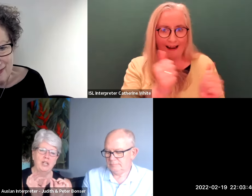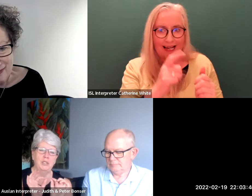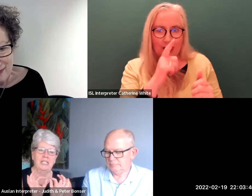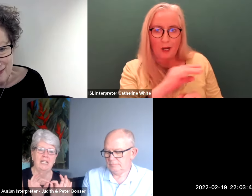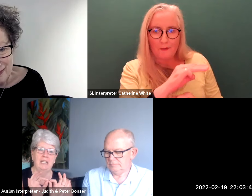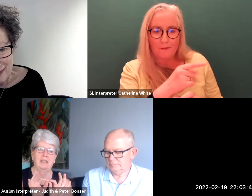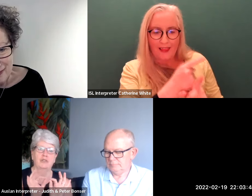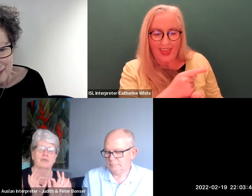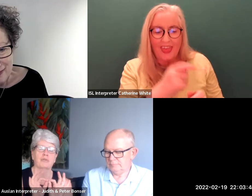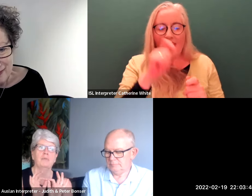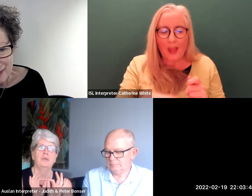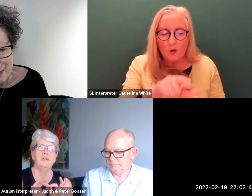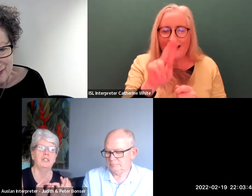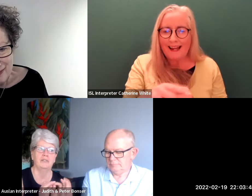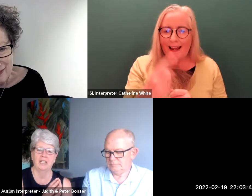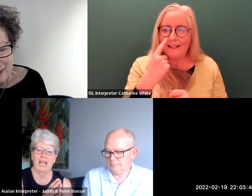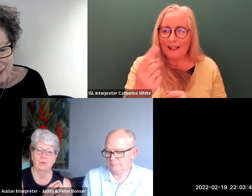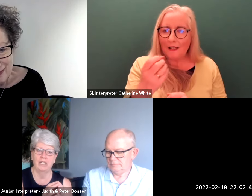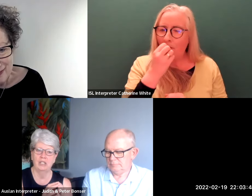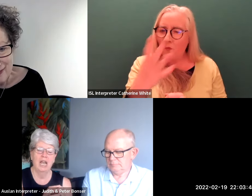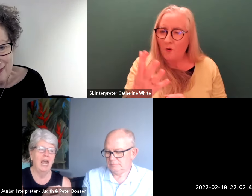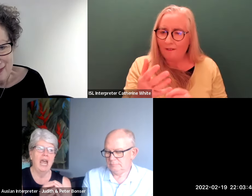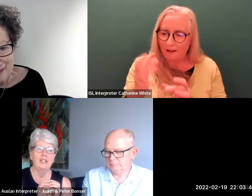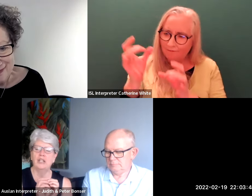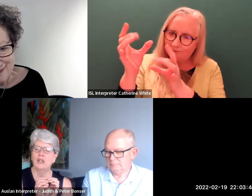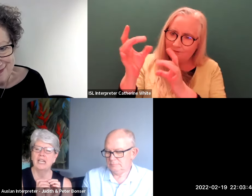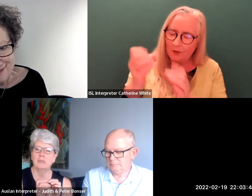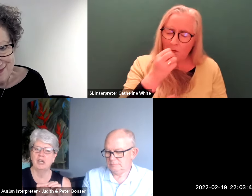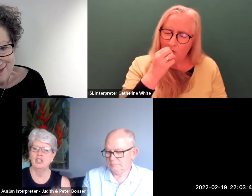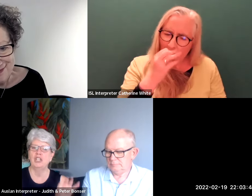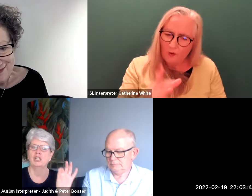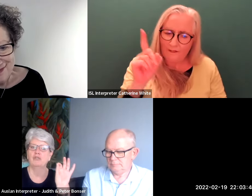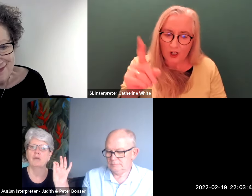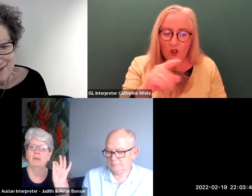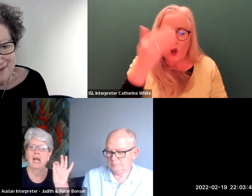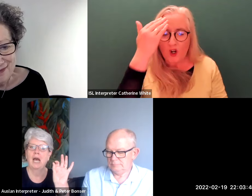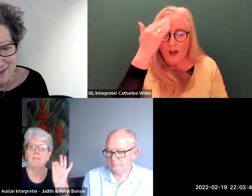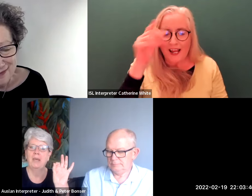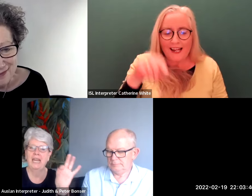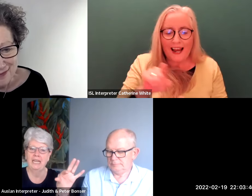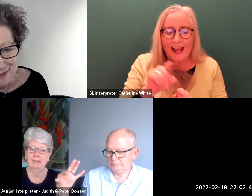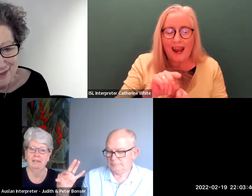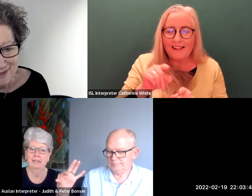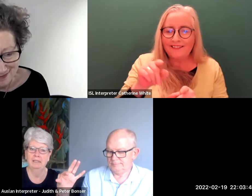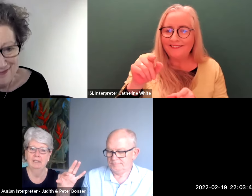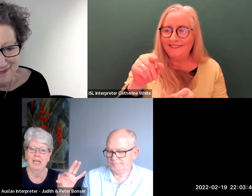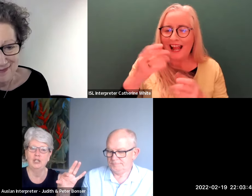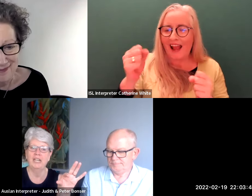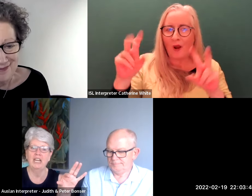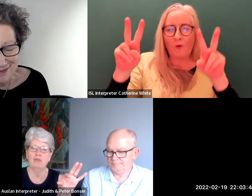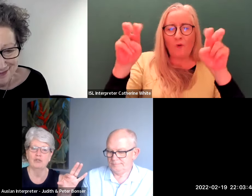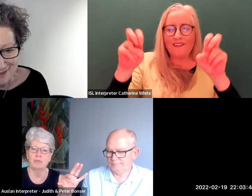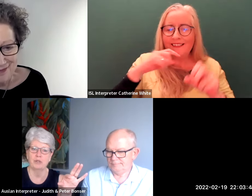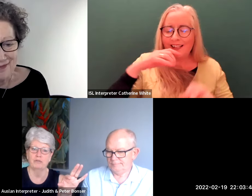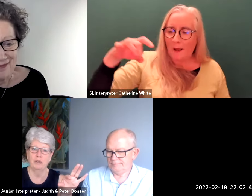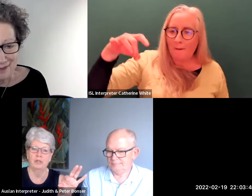that's when you see the true beauty of the language and you know that expression you could drop a pin and you